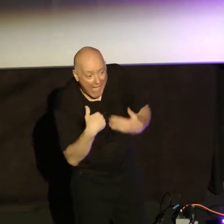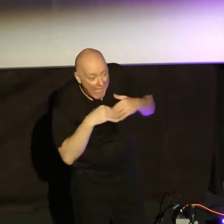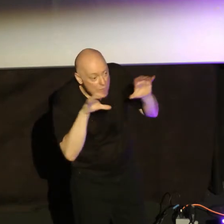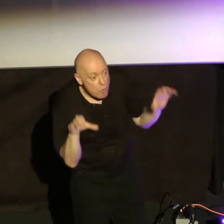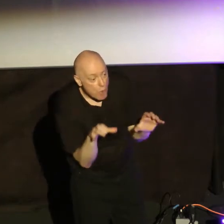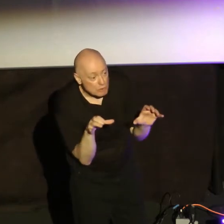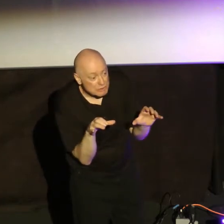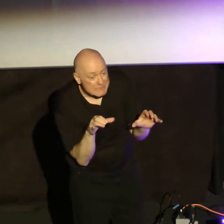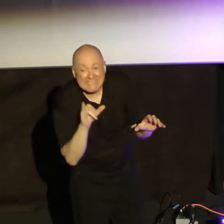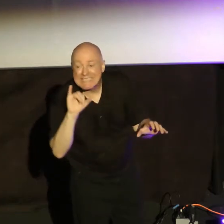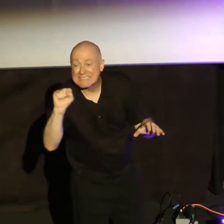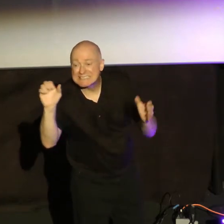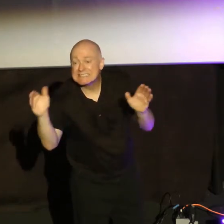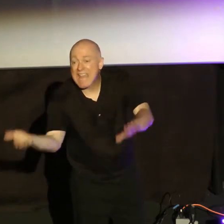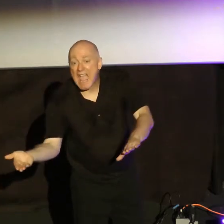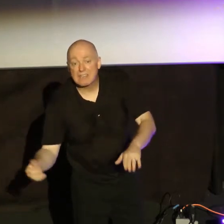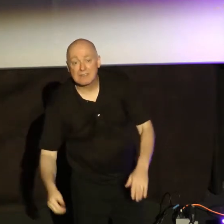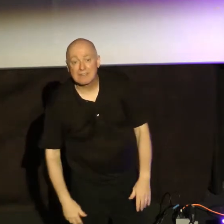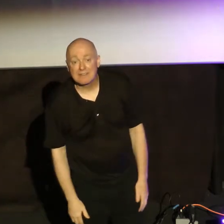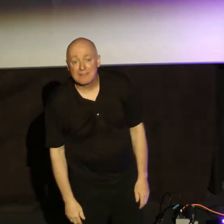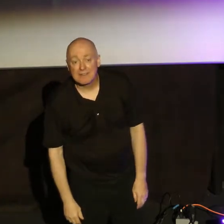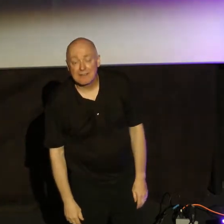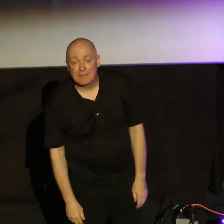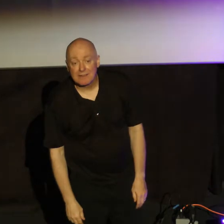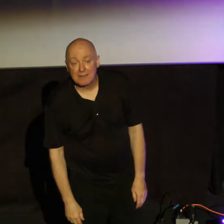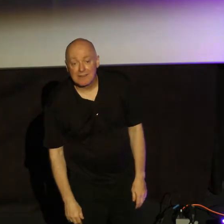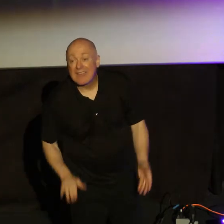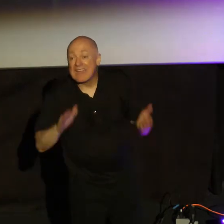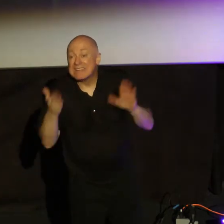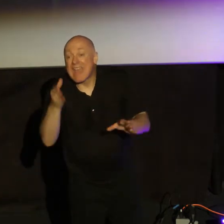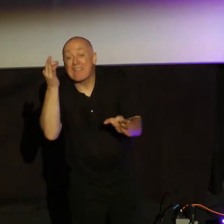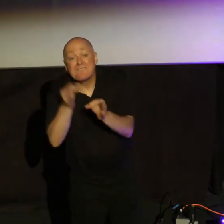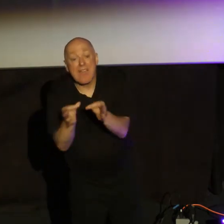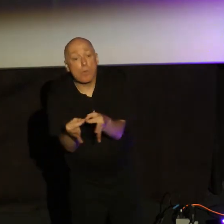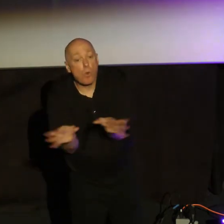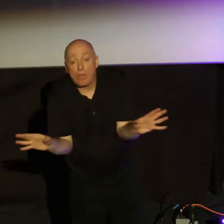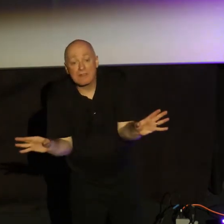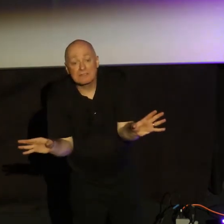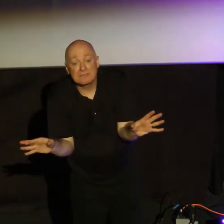is dead. And a dead faith is useless, and a dead faith can't save.